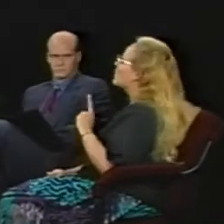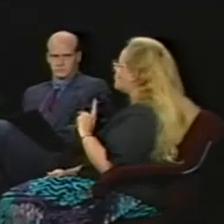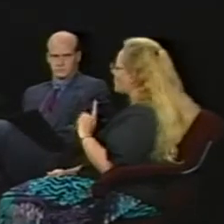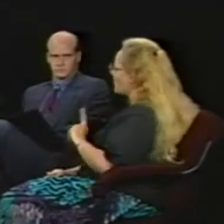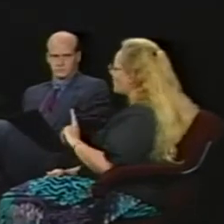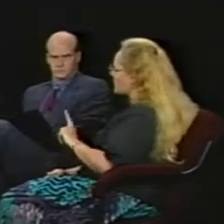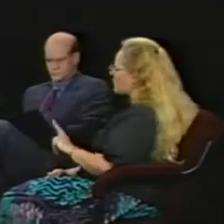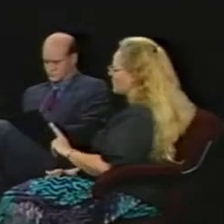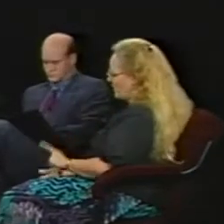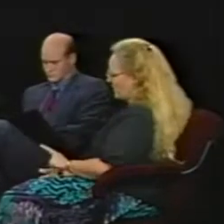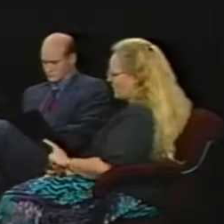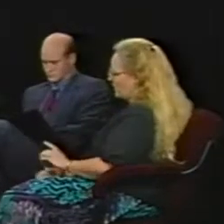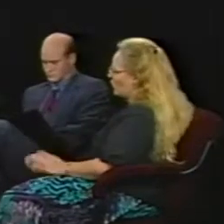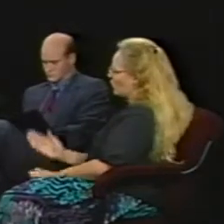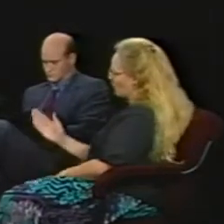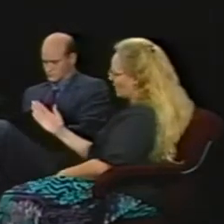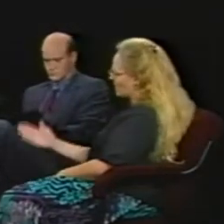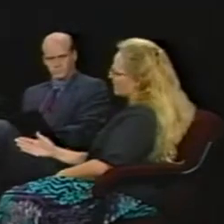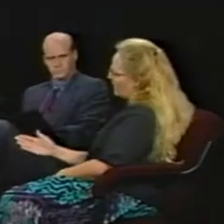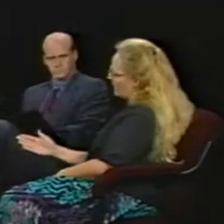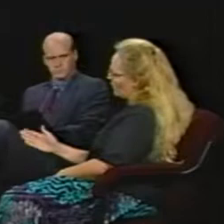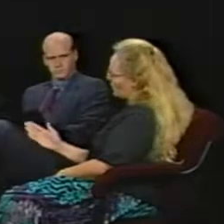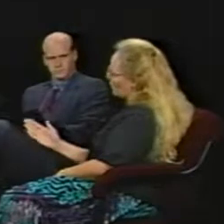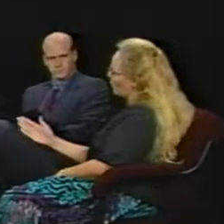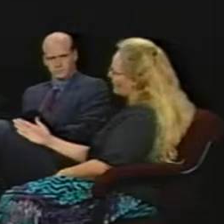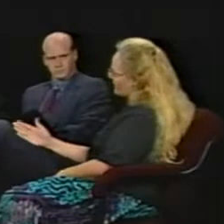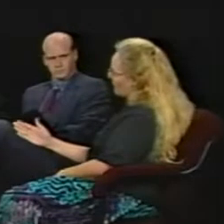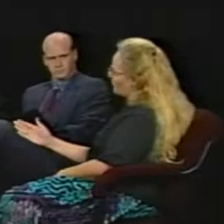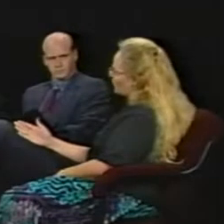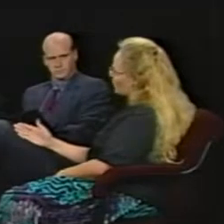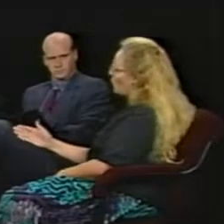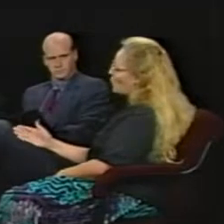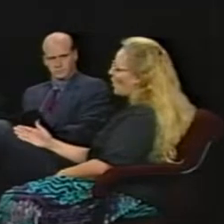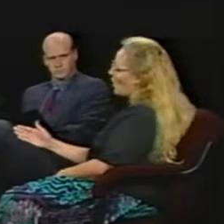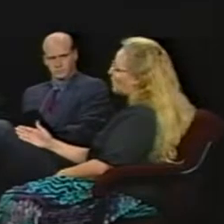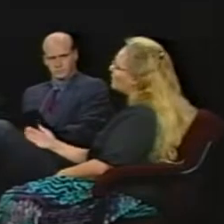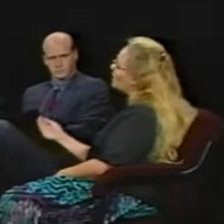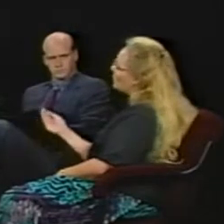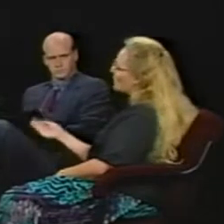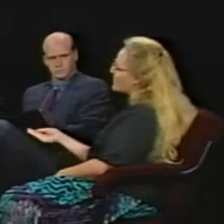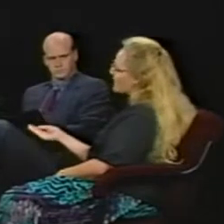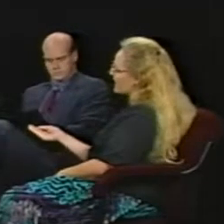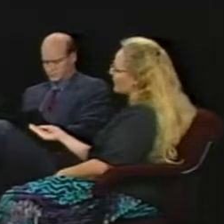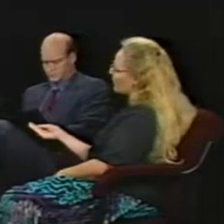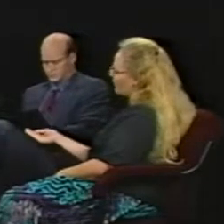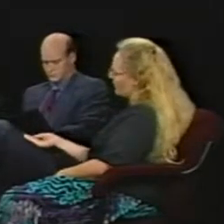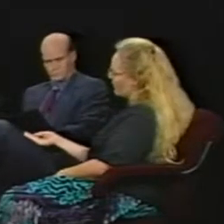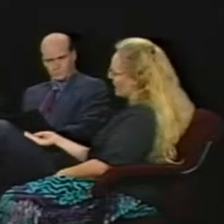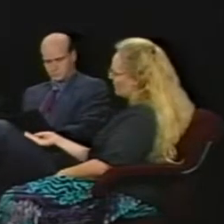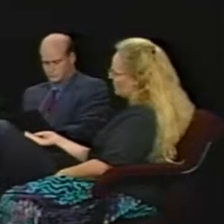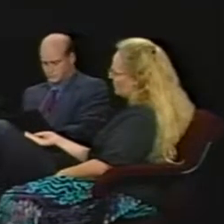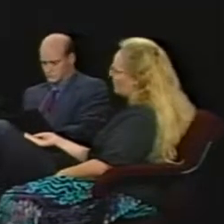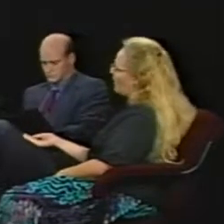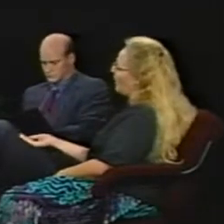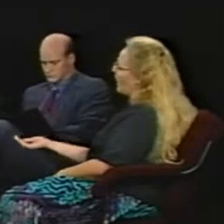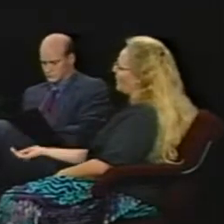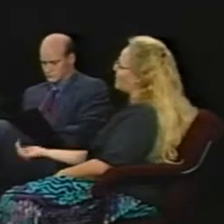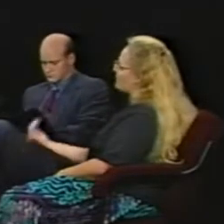When walking into the restaurant, on the right side there are a row of tables along the wall. We were sitting at the third table. I was